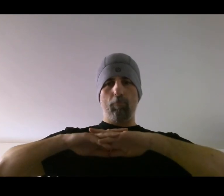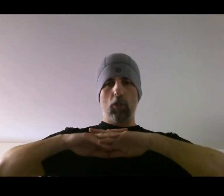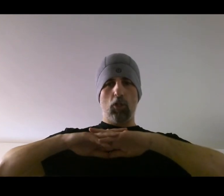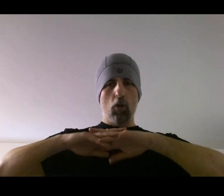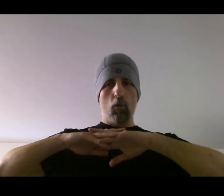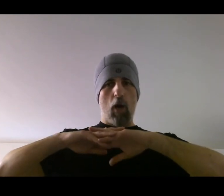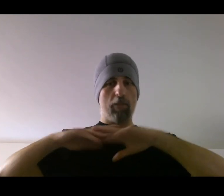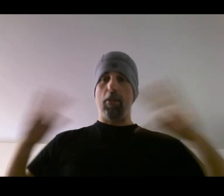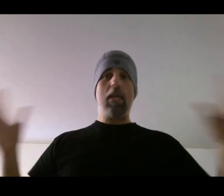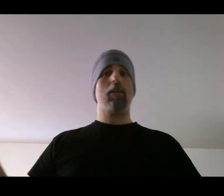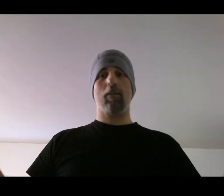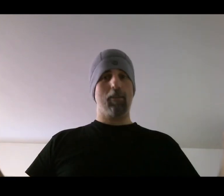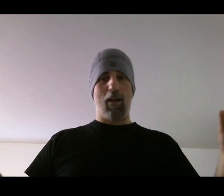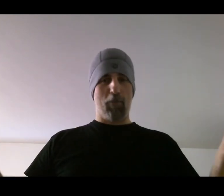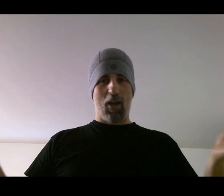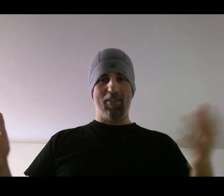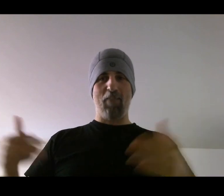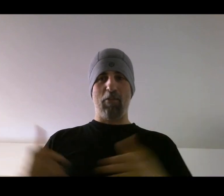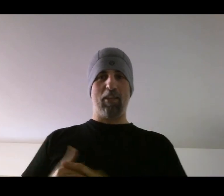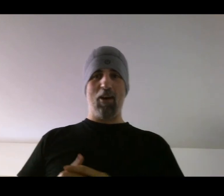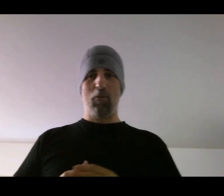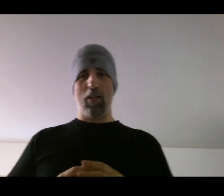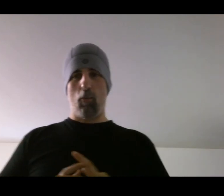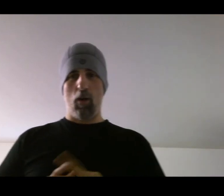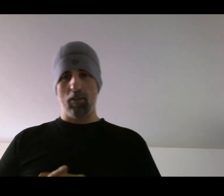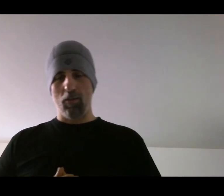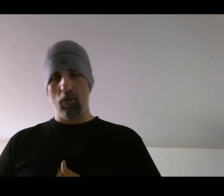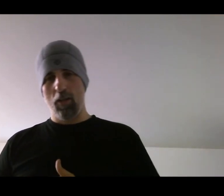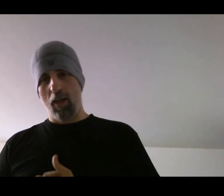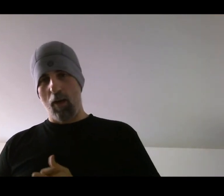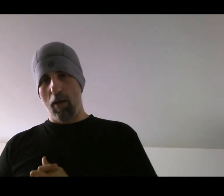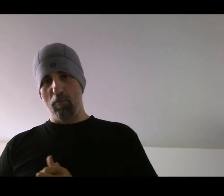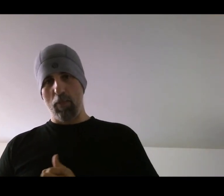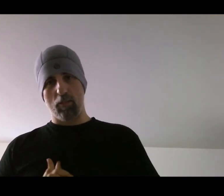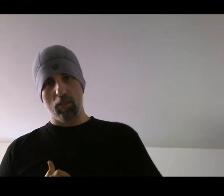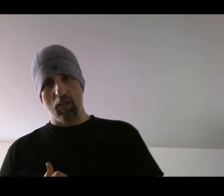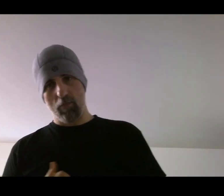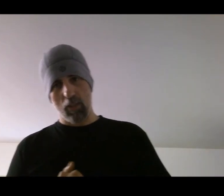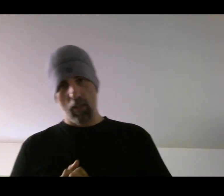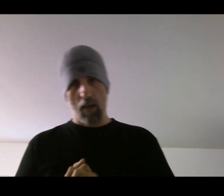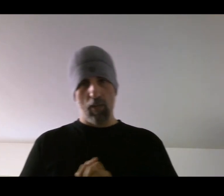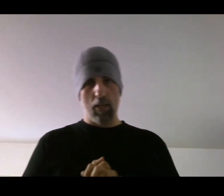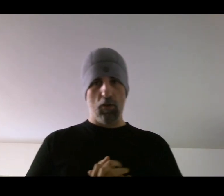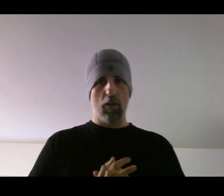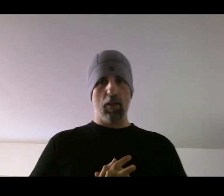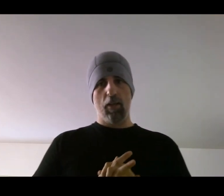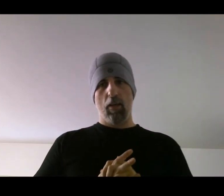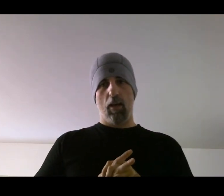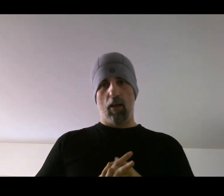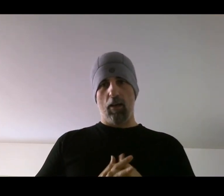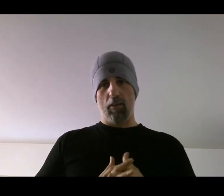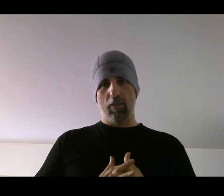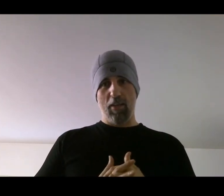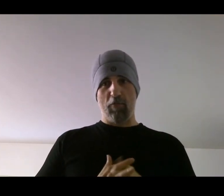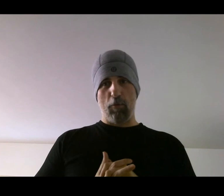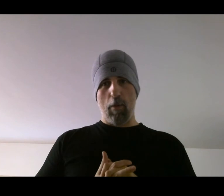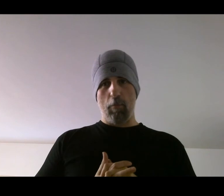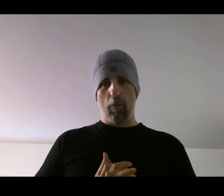So I think I've gotten everything out that I wanted to. I might have missed some stuff, like an ad later, if I remember them.